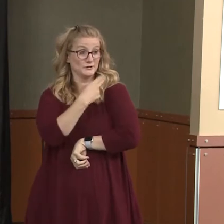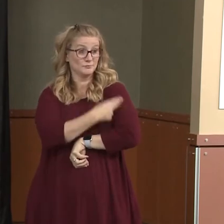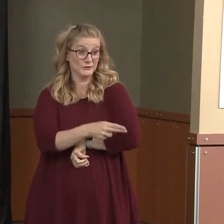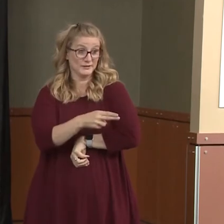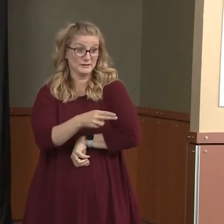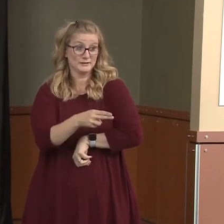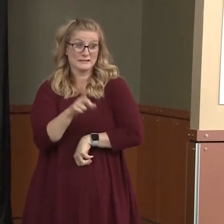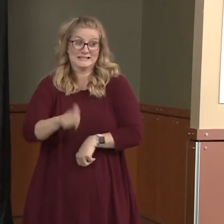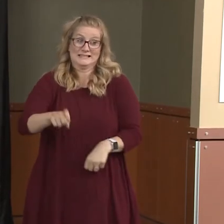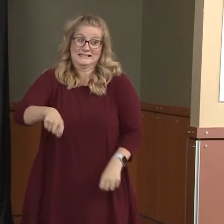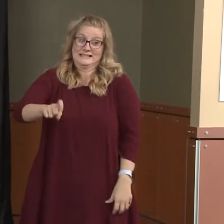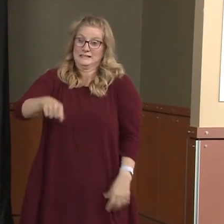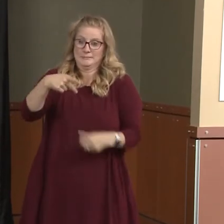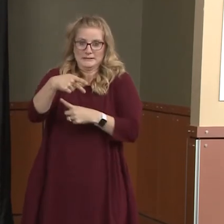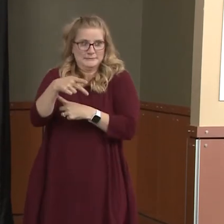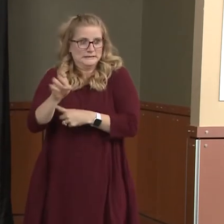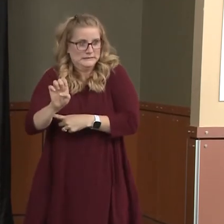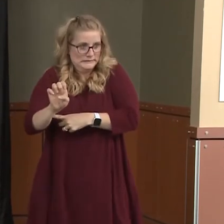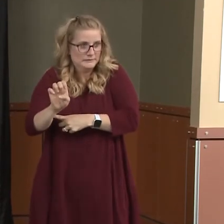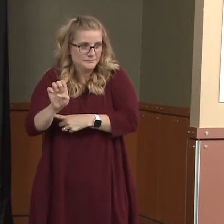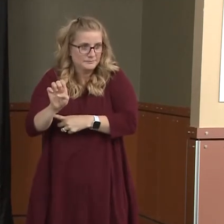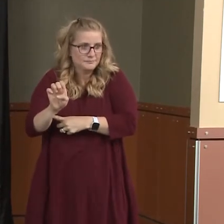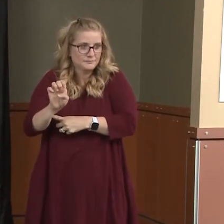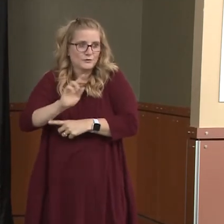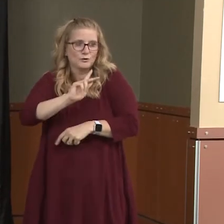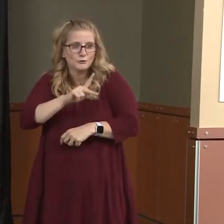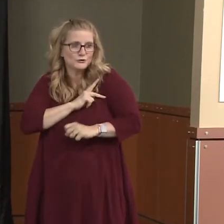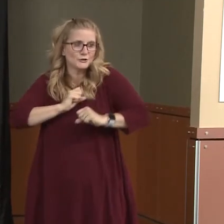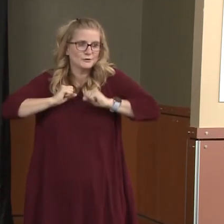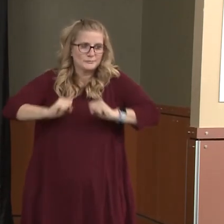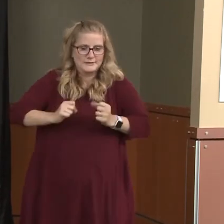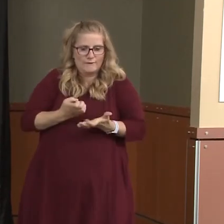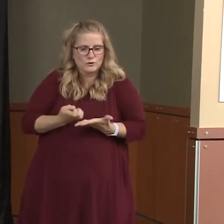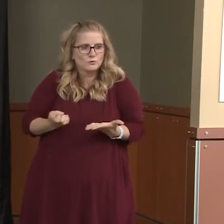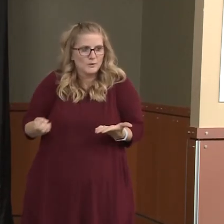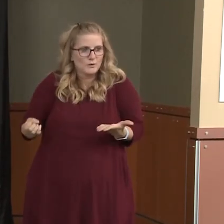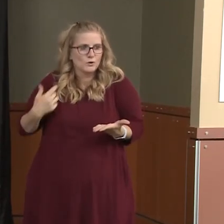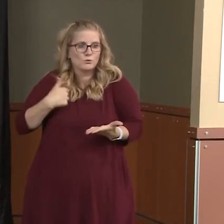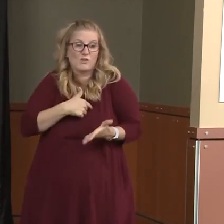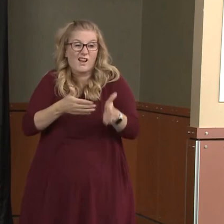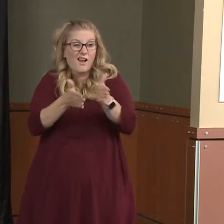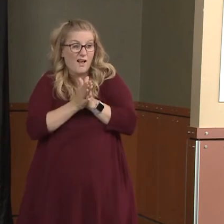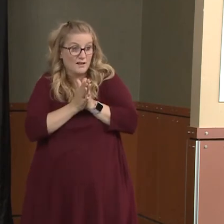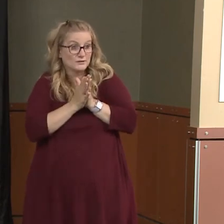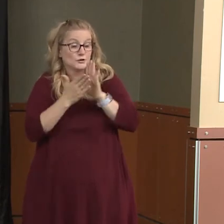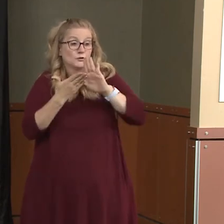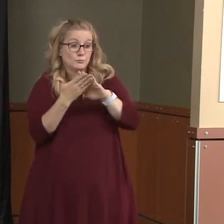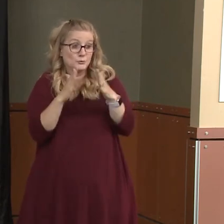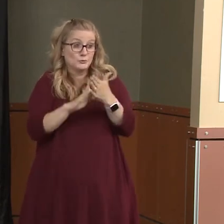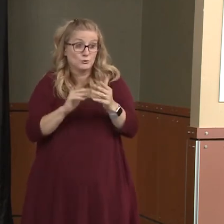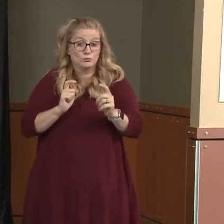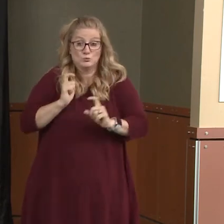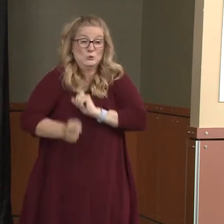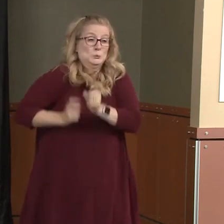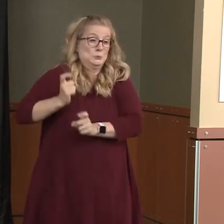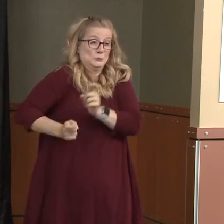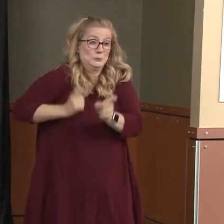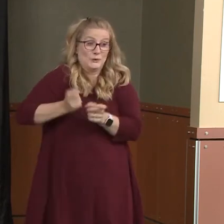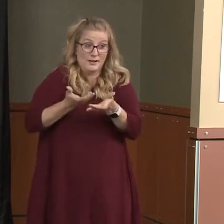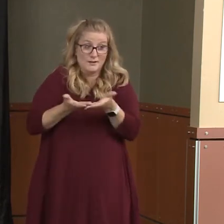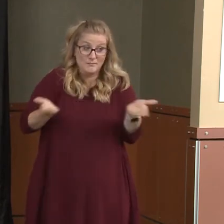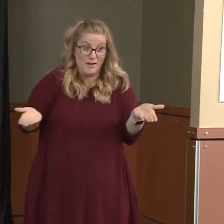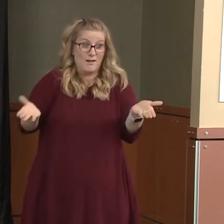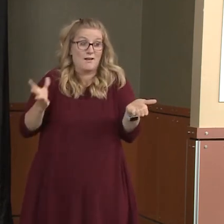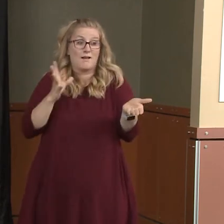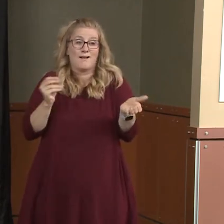equipment or PPE, as you've heard it referred to. We asked the community to donate supplies and the community responded in a very big way.